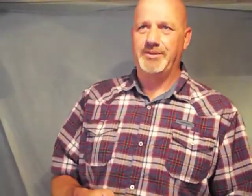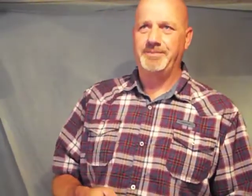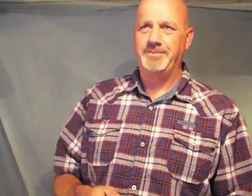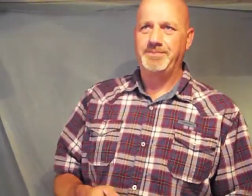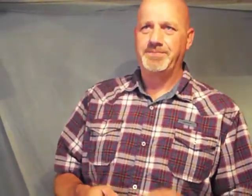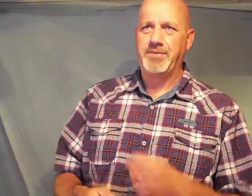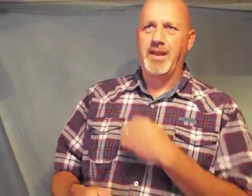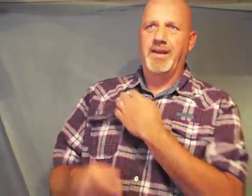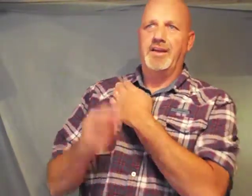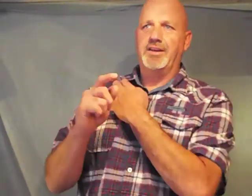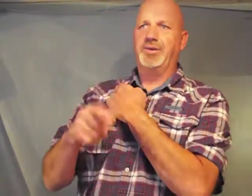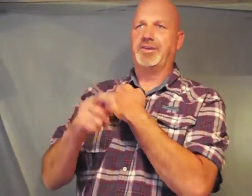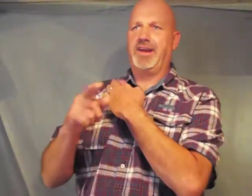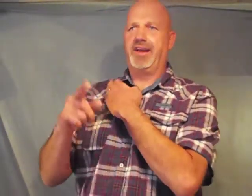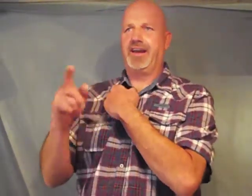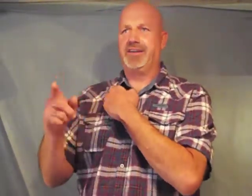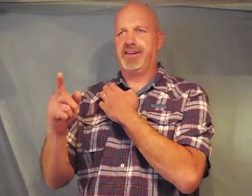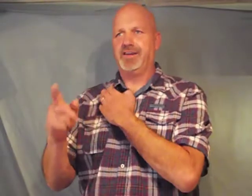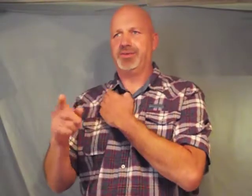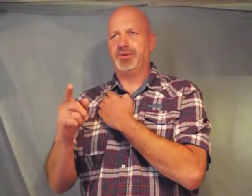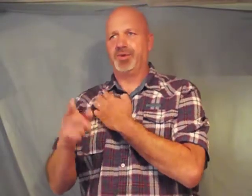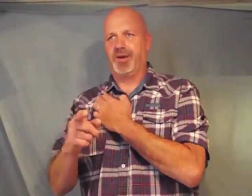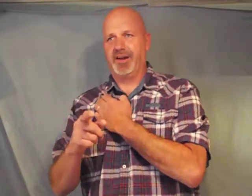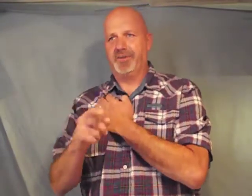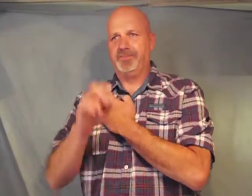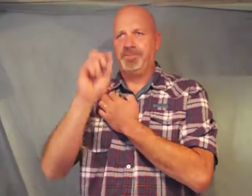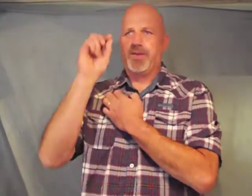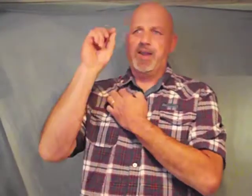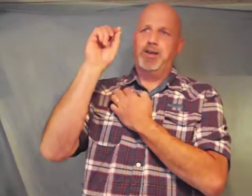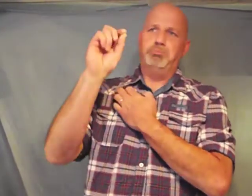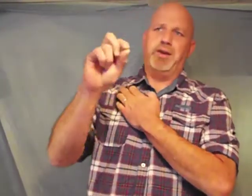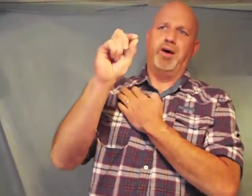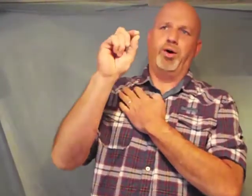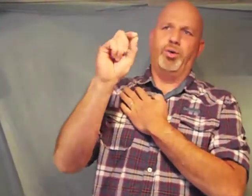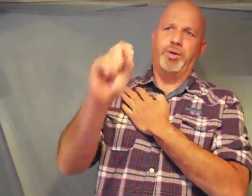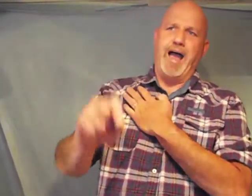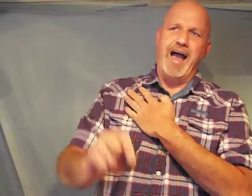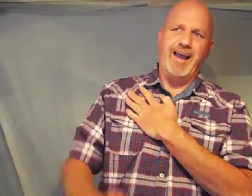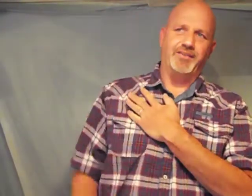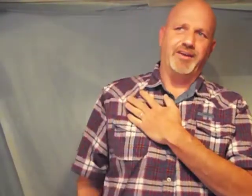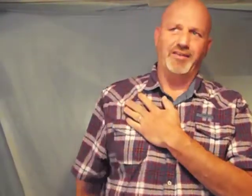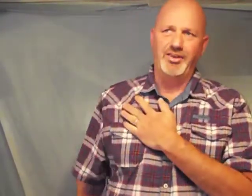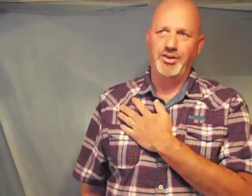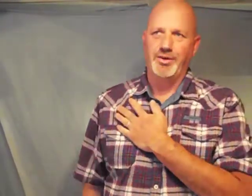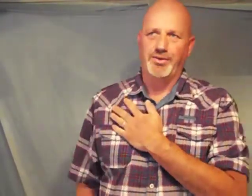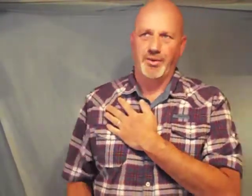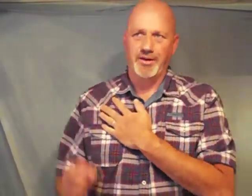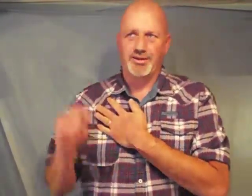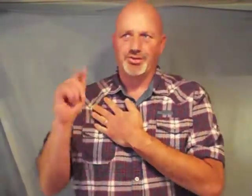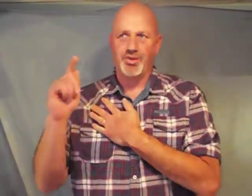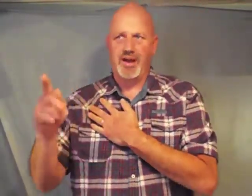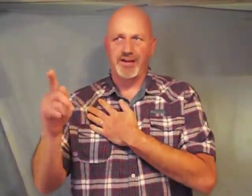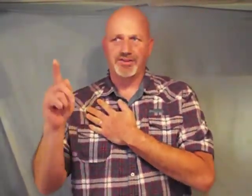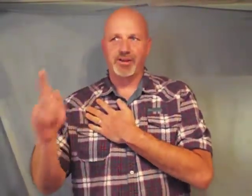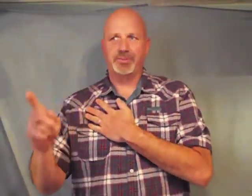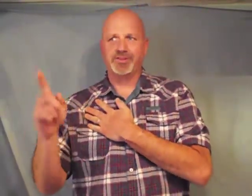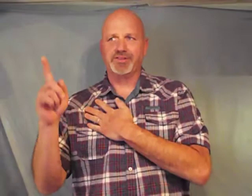Luke 10 19 through 20 behold I have given you authority to tread on serpents and